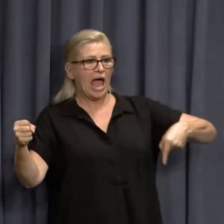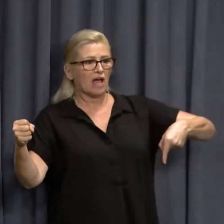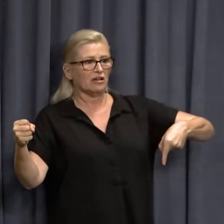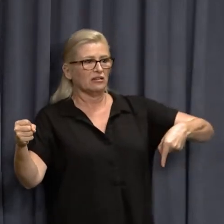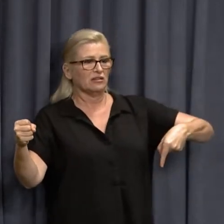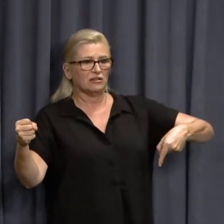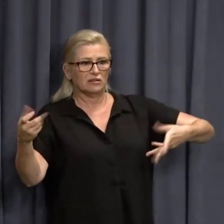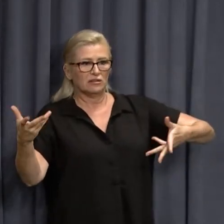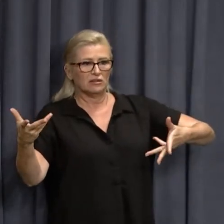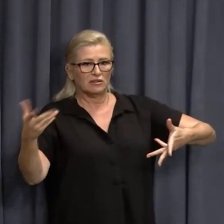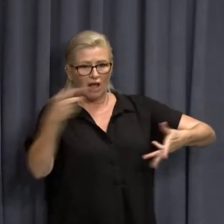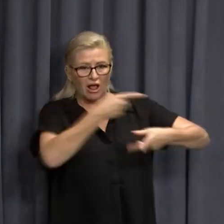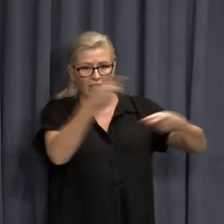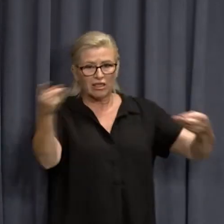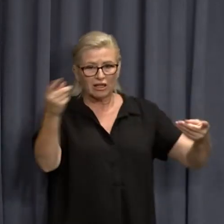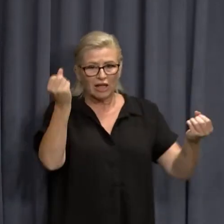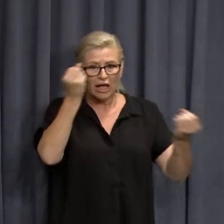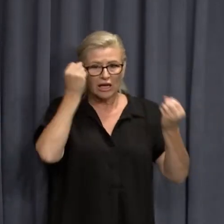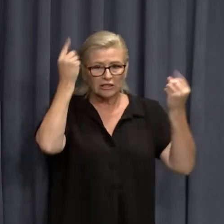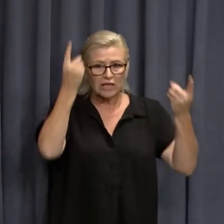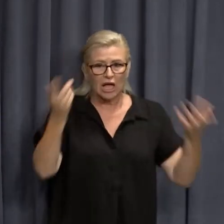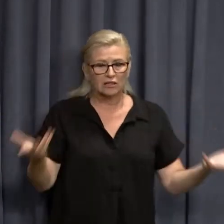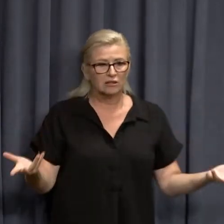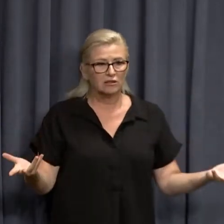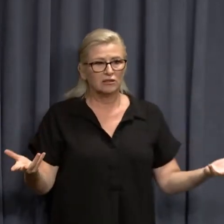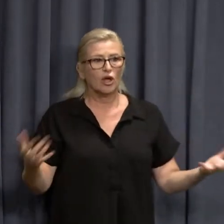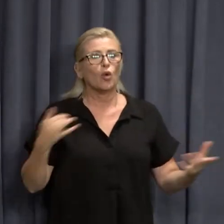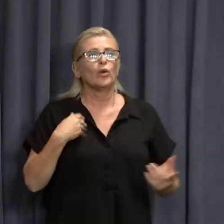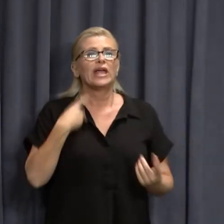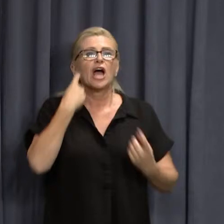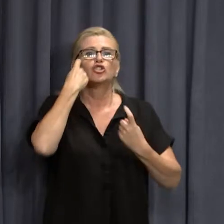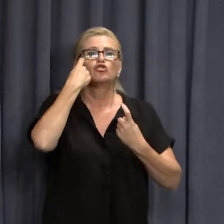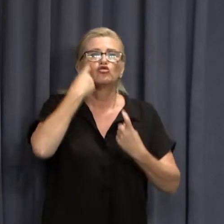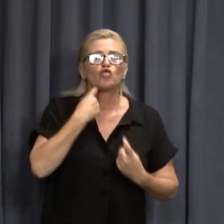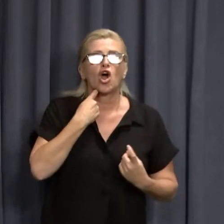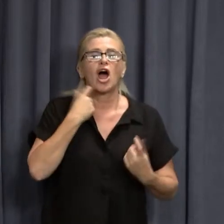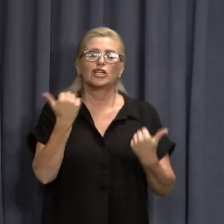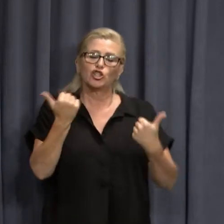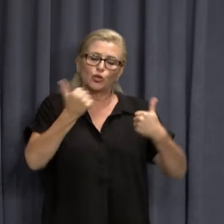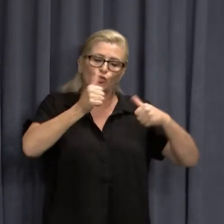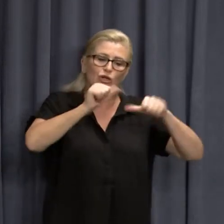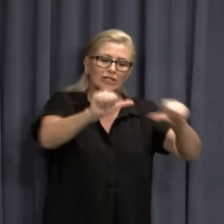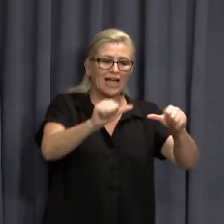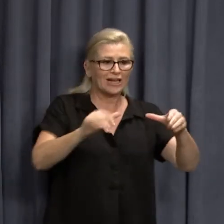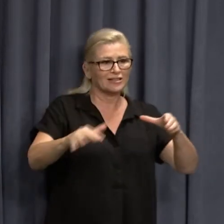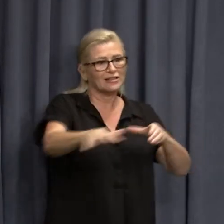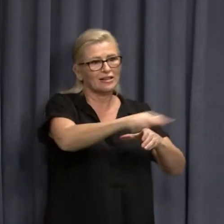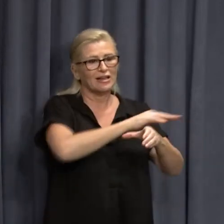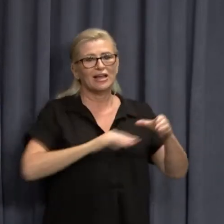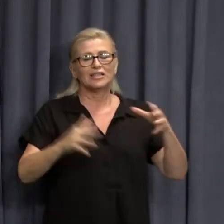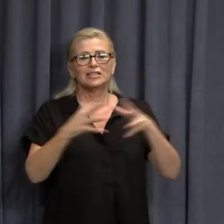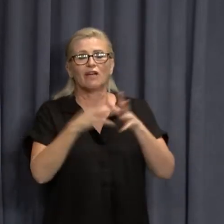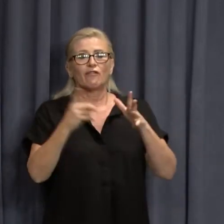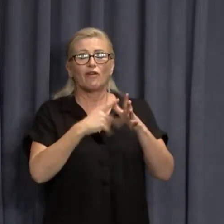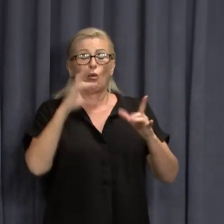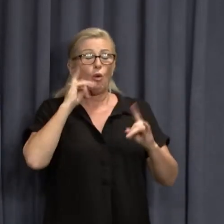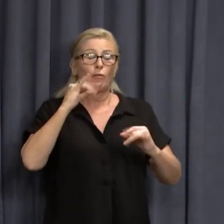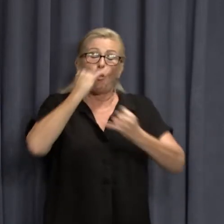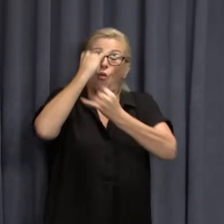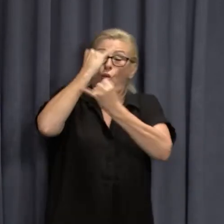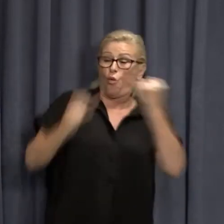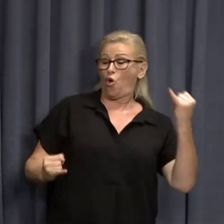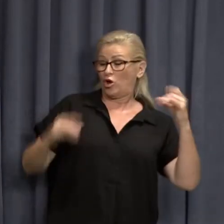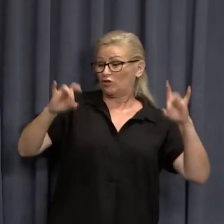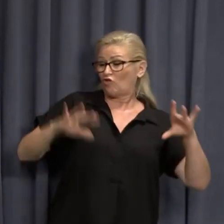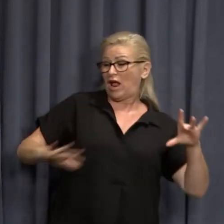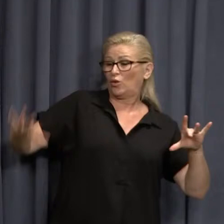get that. I think the broader public understands that, that we are trying to protect our state from the worst excesses of what is going on